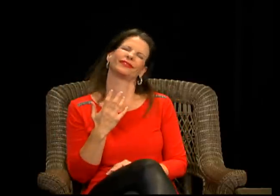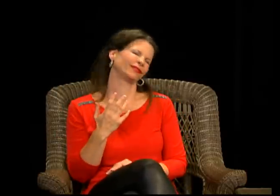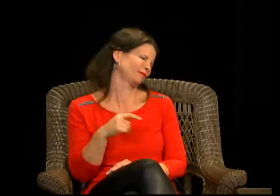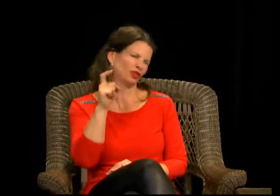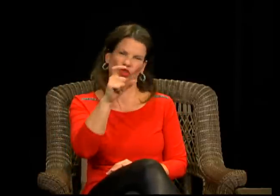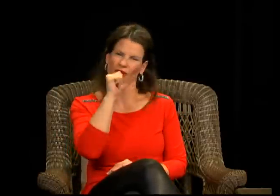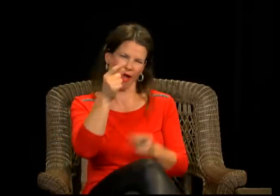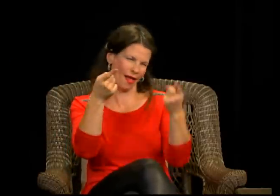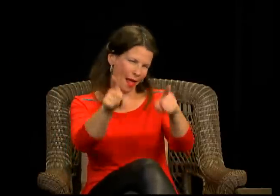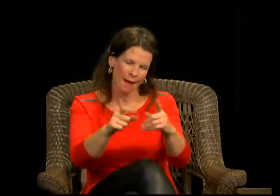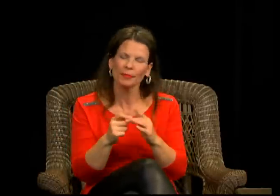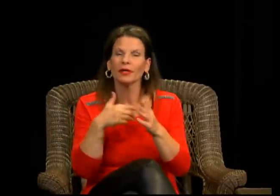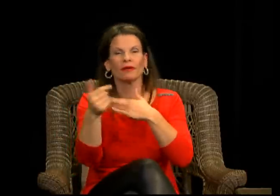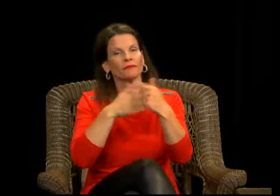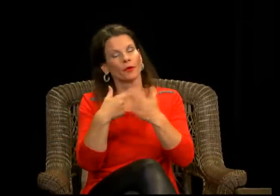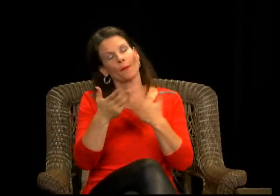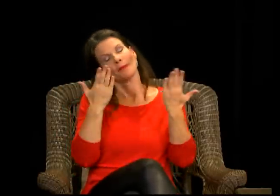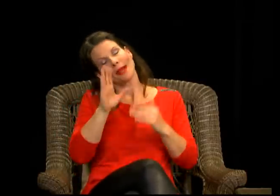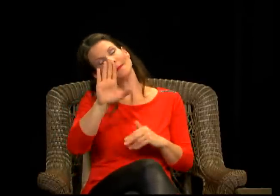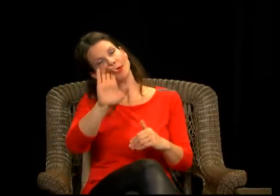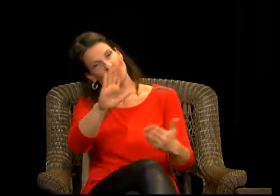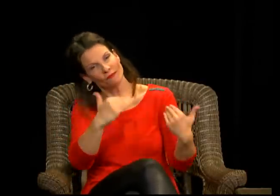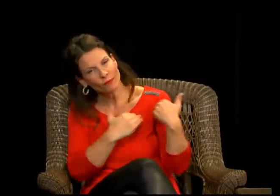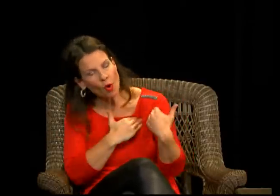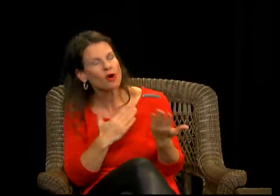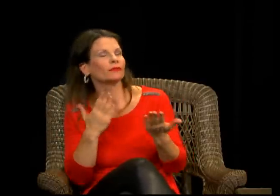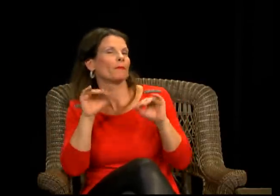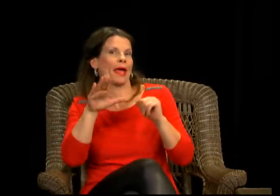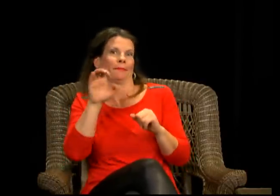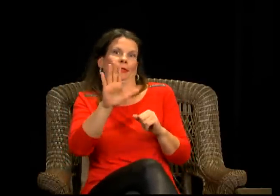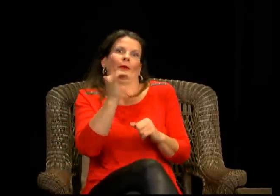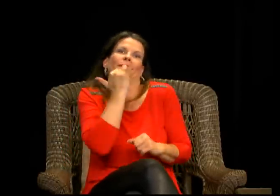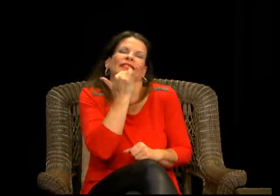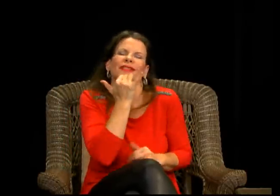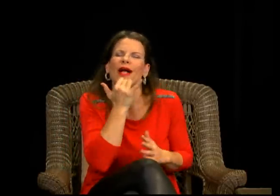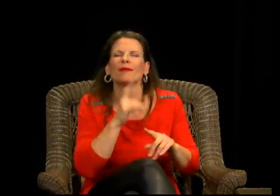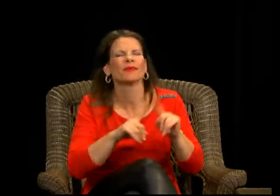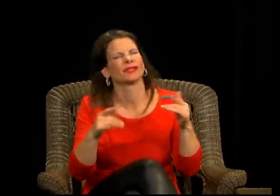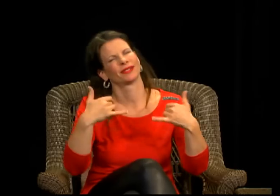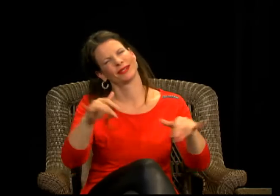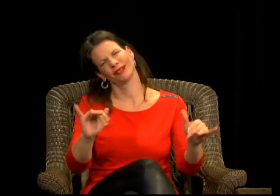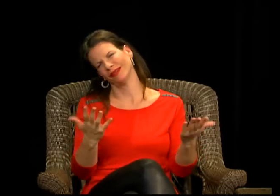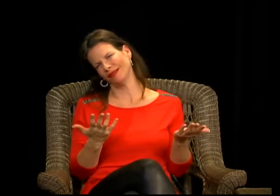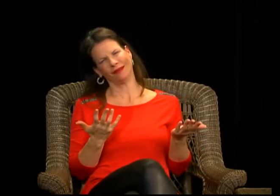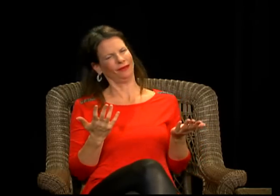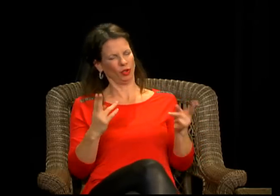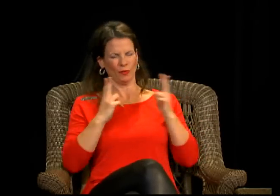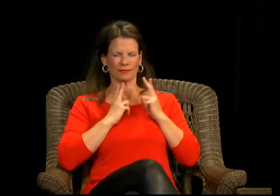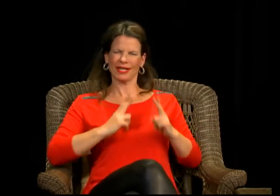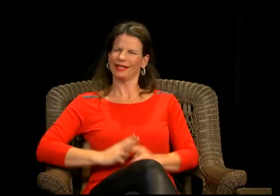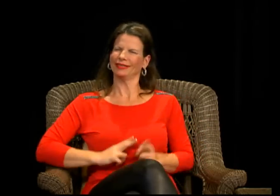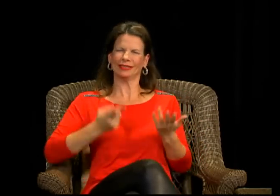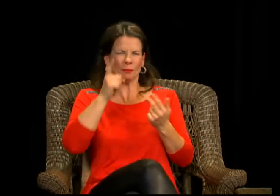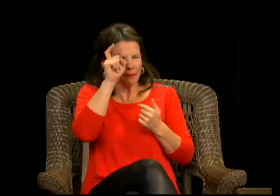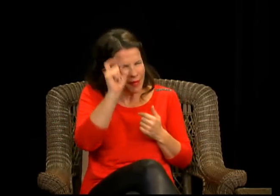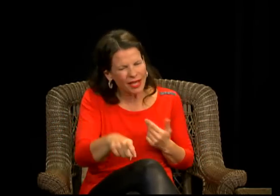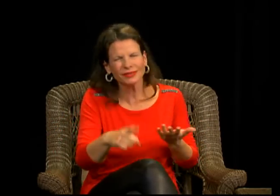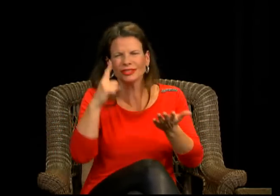this should not have happened in any way. Uh, you know, I am, I just wanted to use that as a, as a message for my viewers